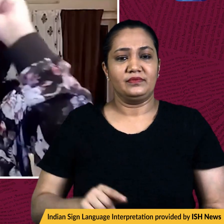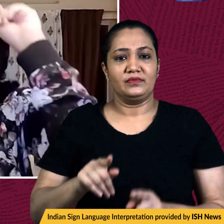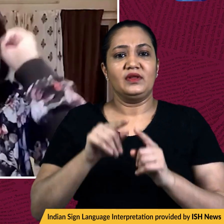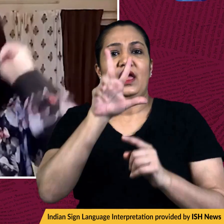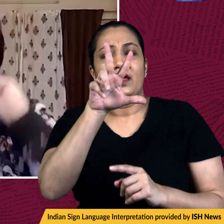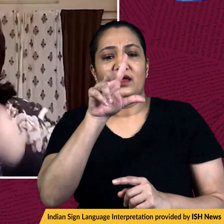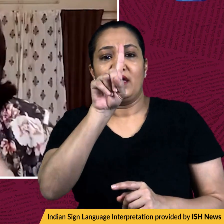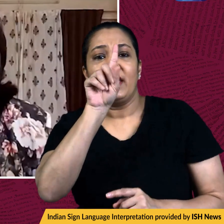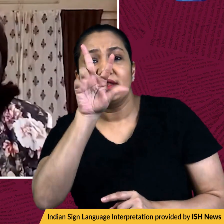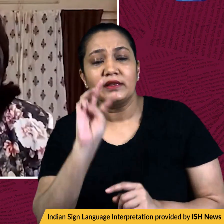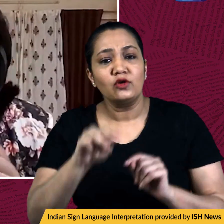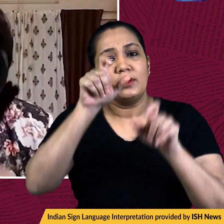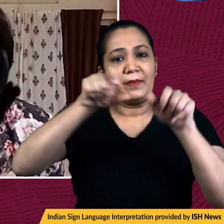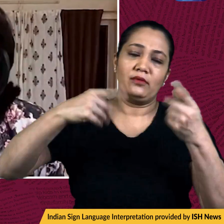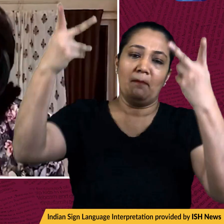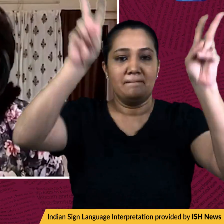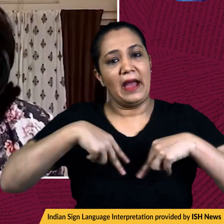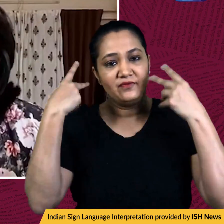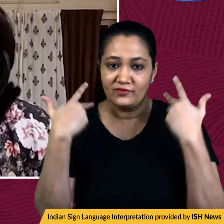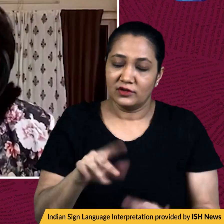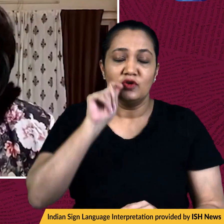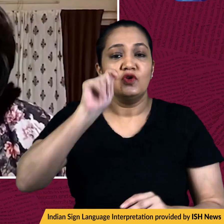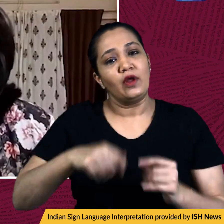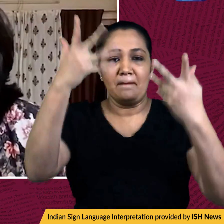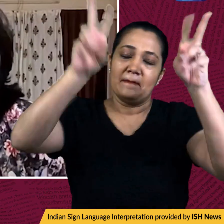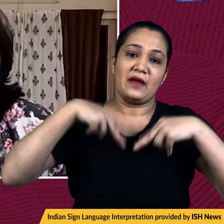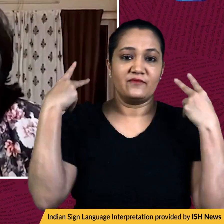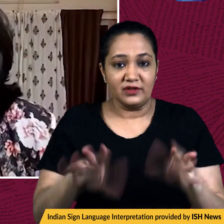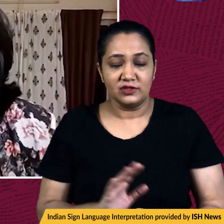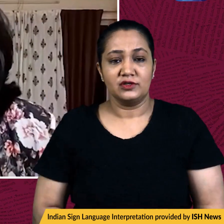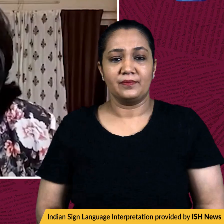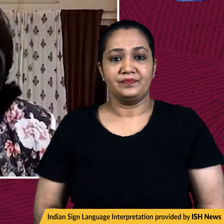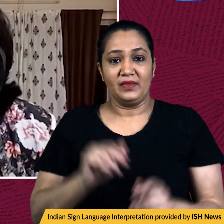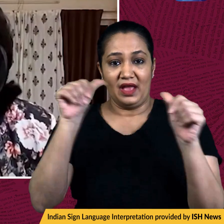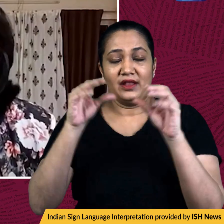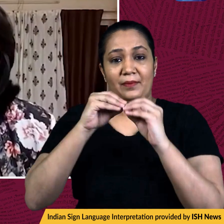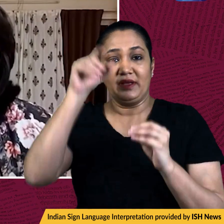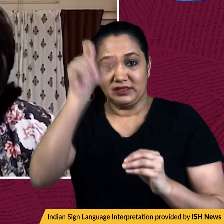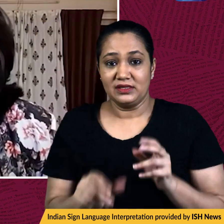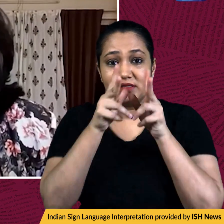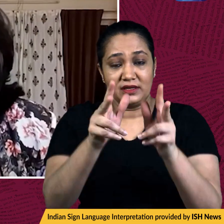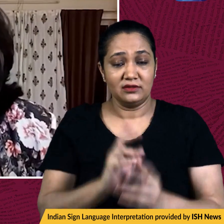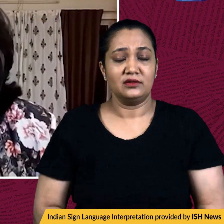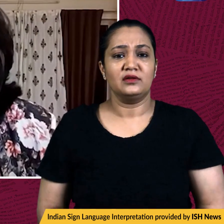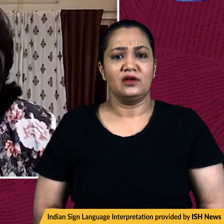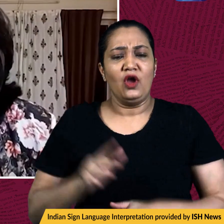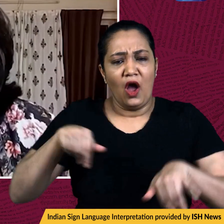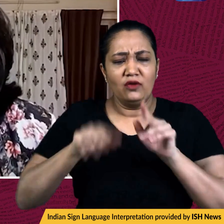,000 Indians have so far been evacuated from Ukraine. Mr. Arindam Bakshi has said, and I quote, we are closely following the